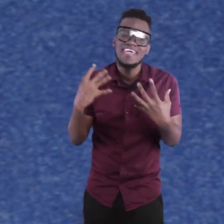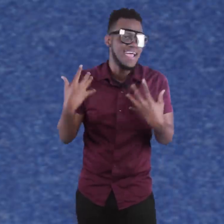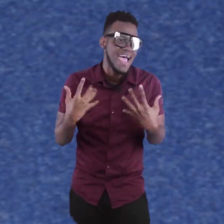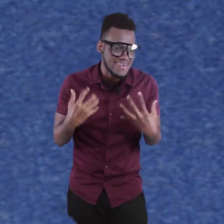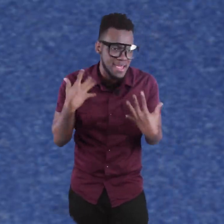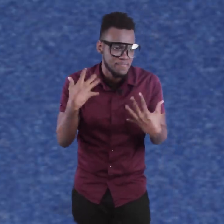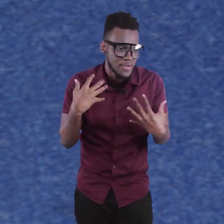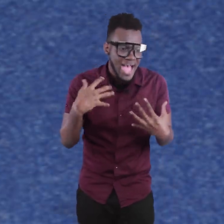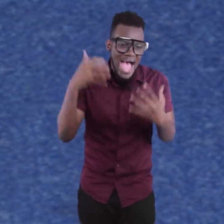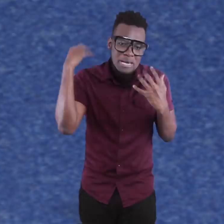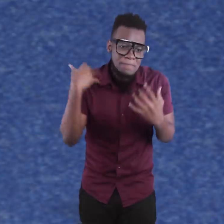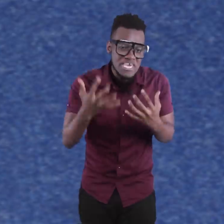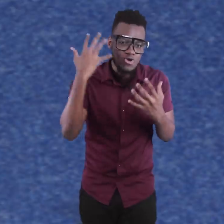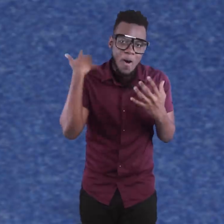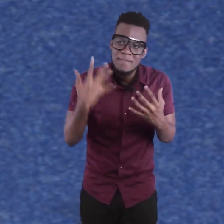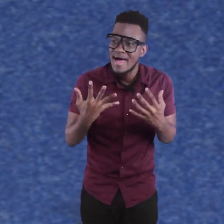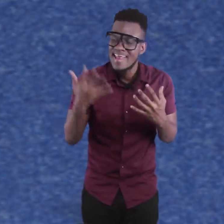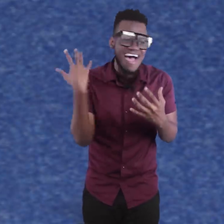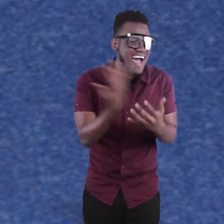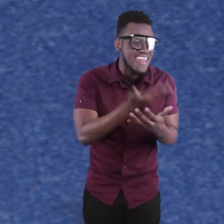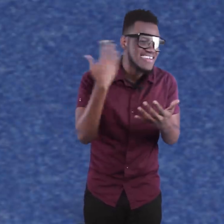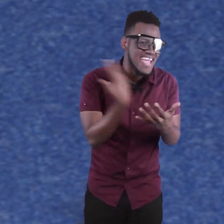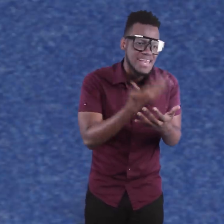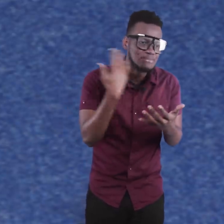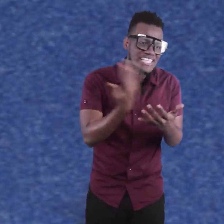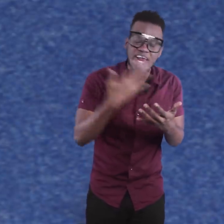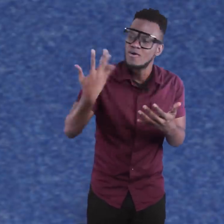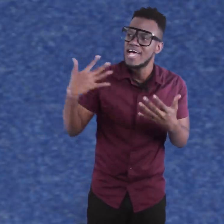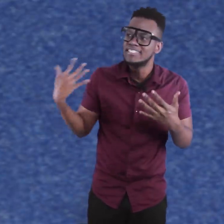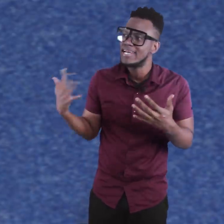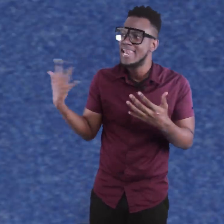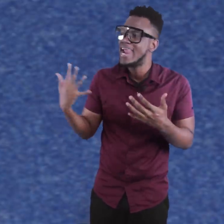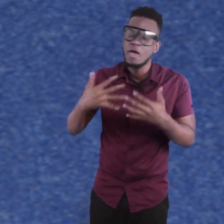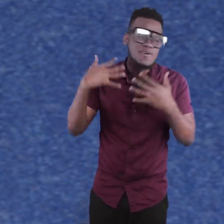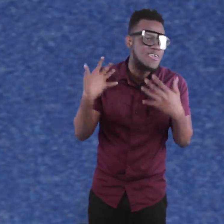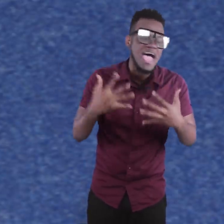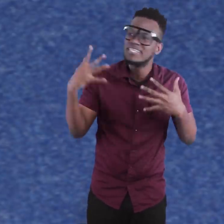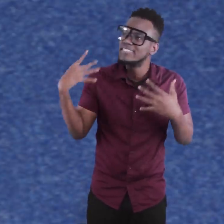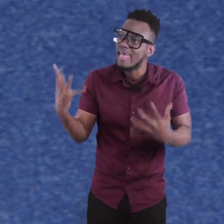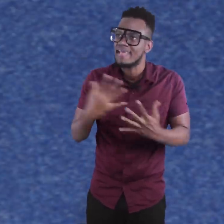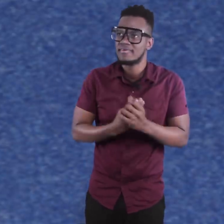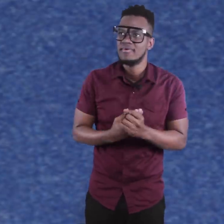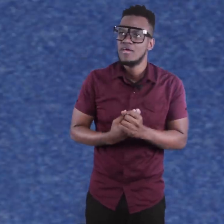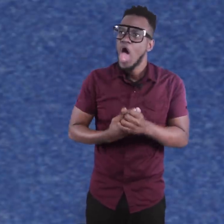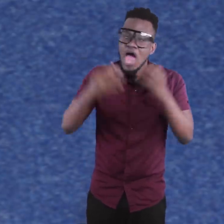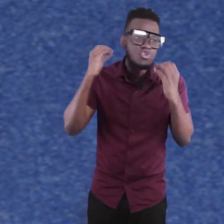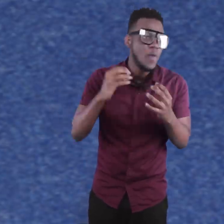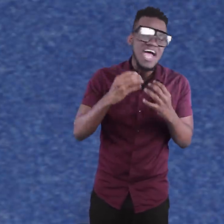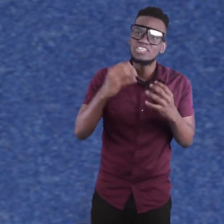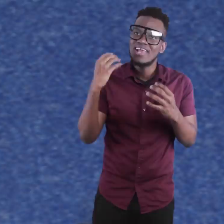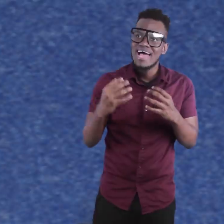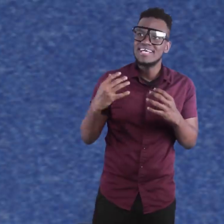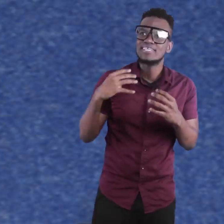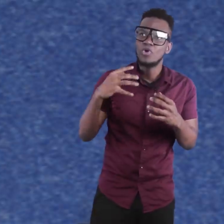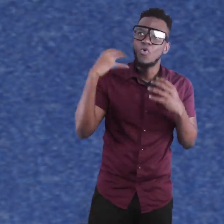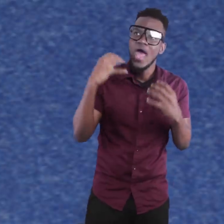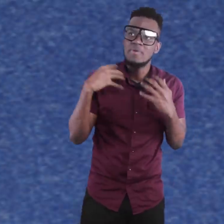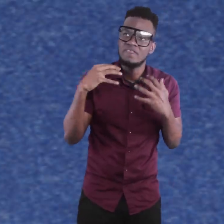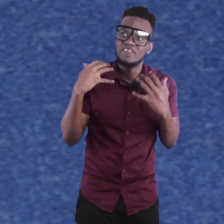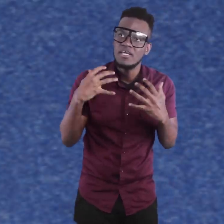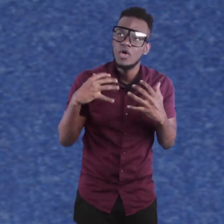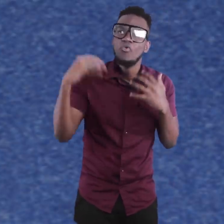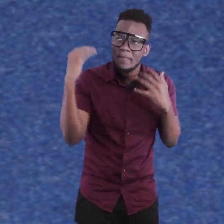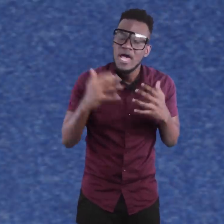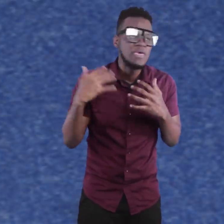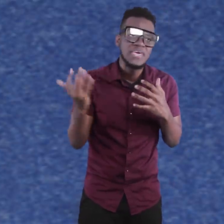you hear Shenyang and them? And the beat come on and all of the girls them side of you can't say the line of you can't say. And now me actually understand how